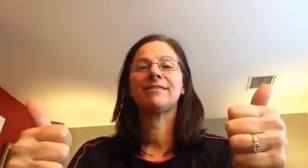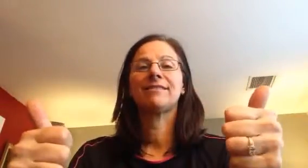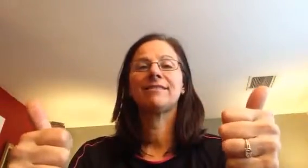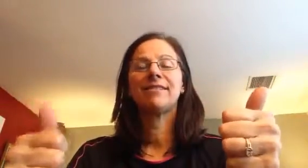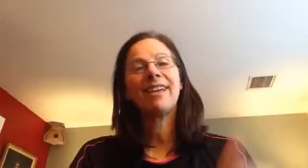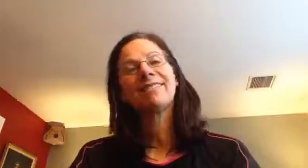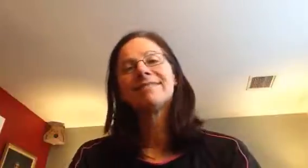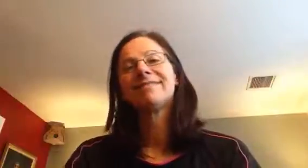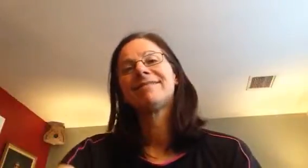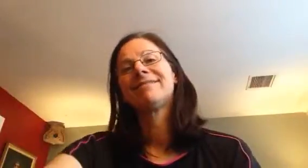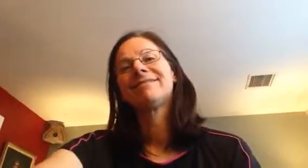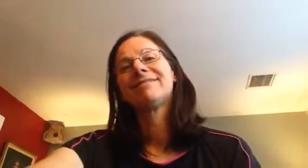Okay. is the What